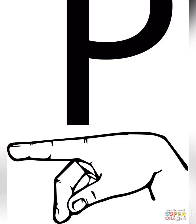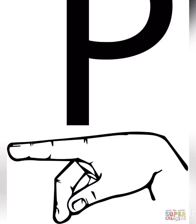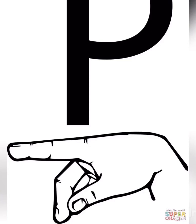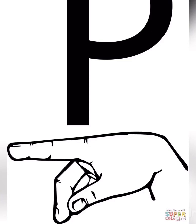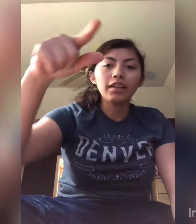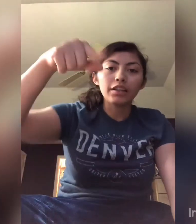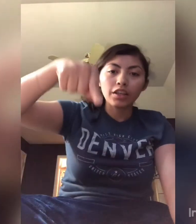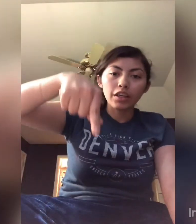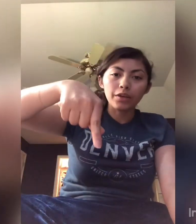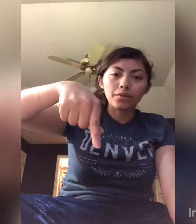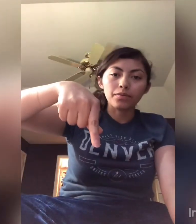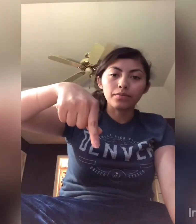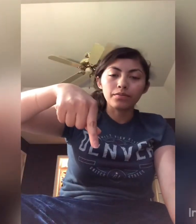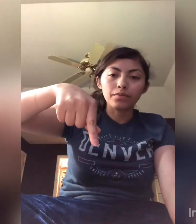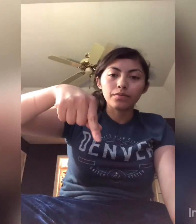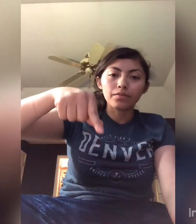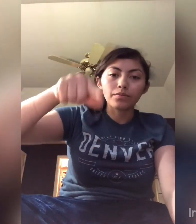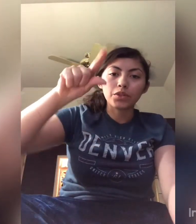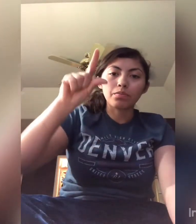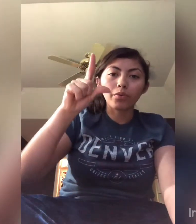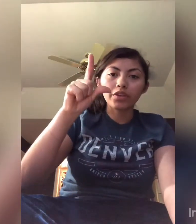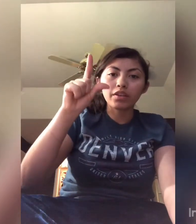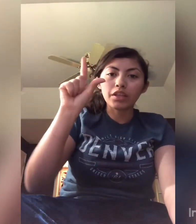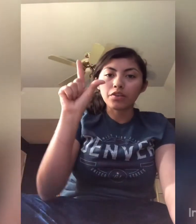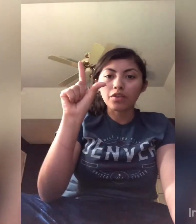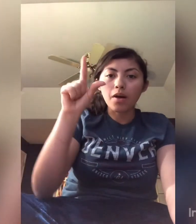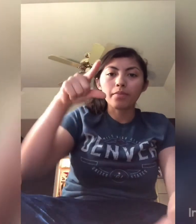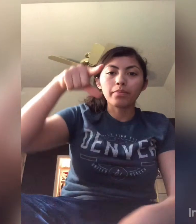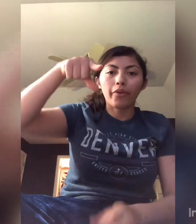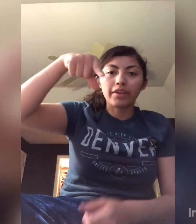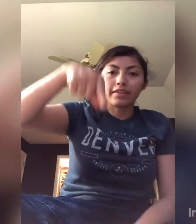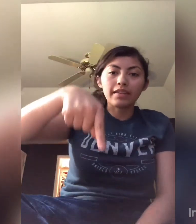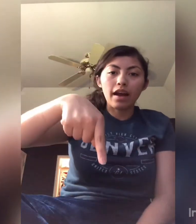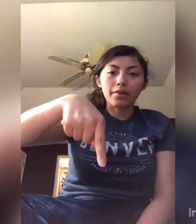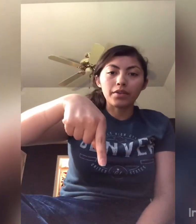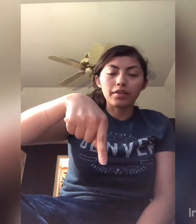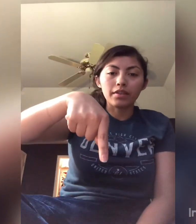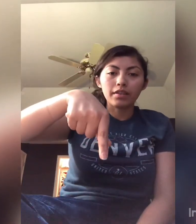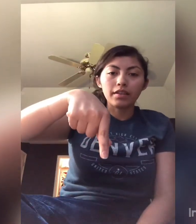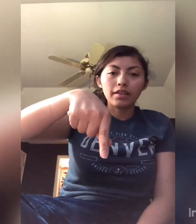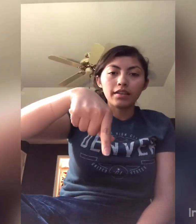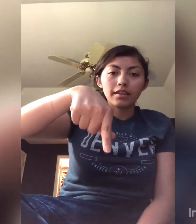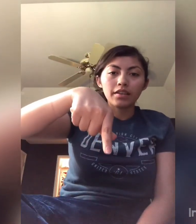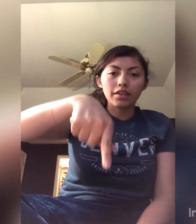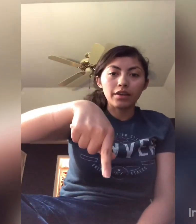Q. Your pointer and your thumb point down. Q.